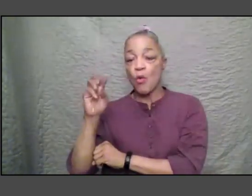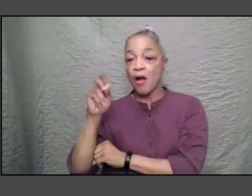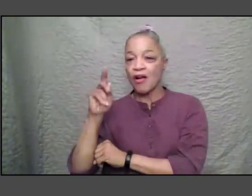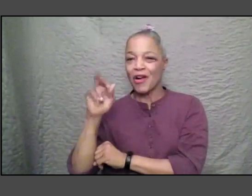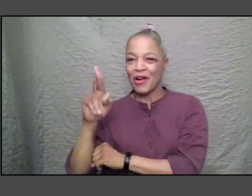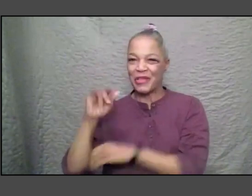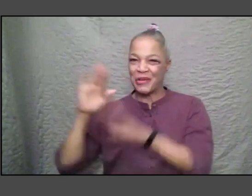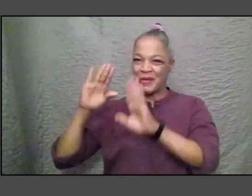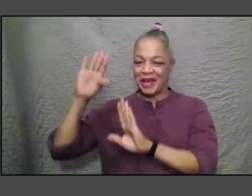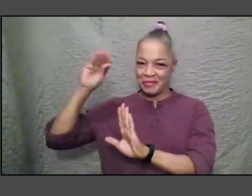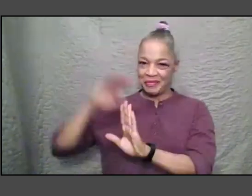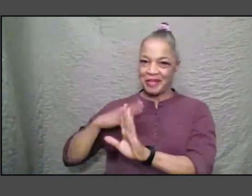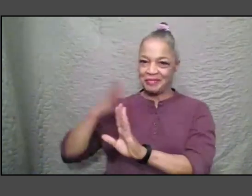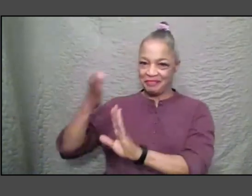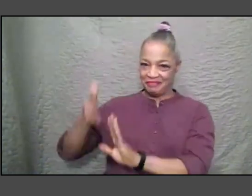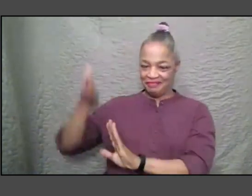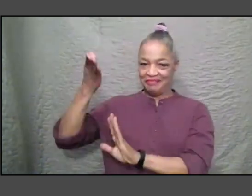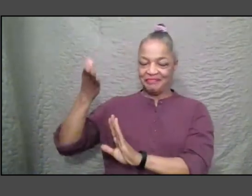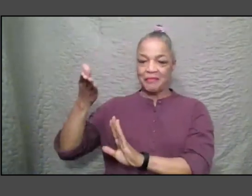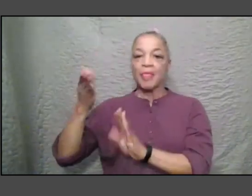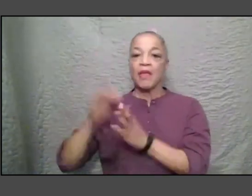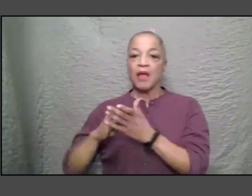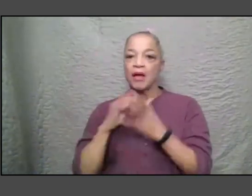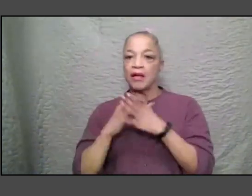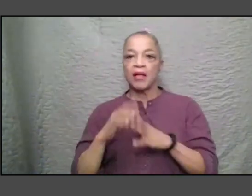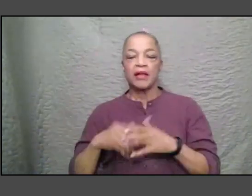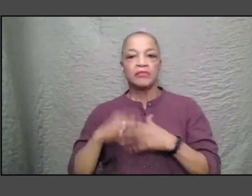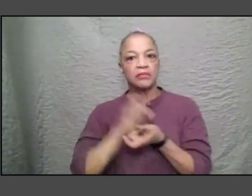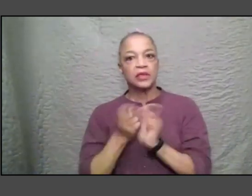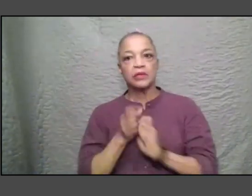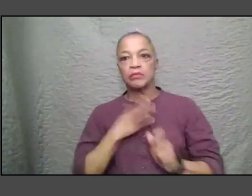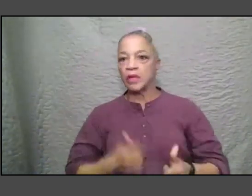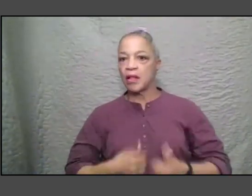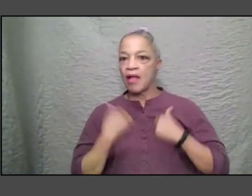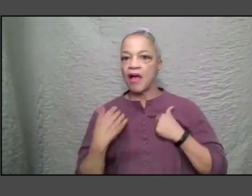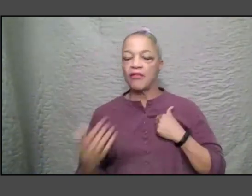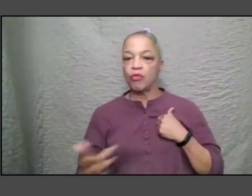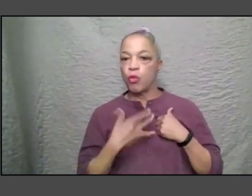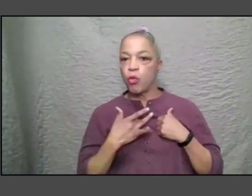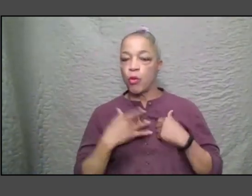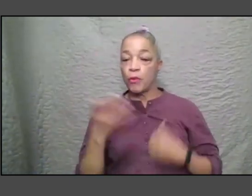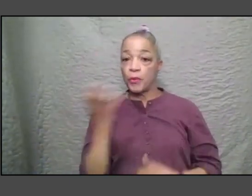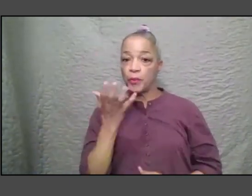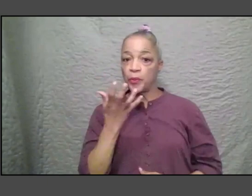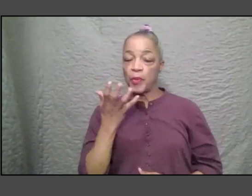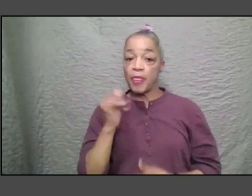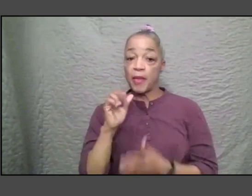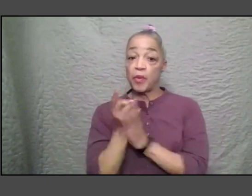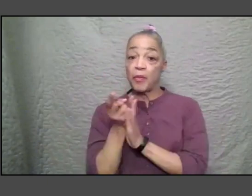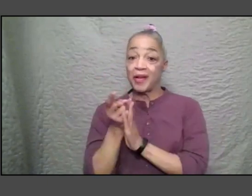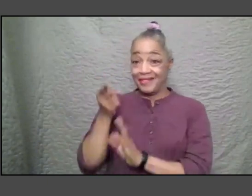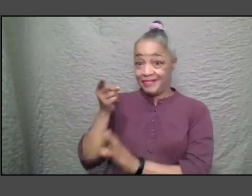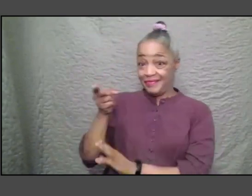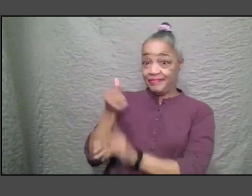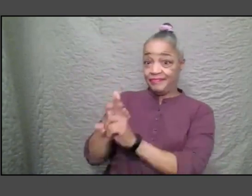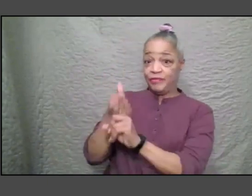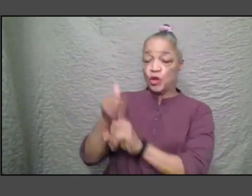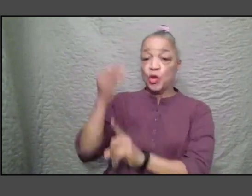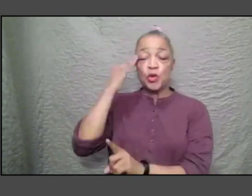know kind of a life-changing moment because he knew that my orientation coming from african